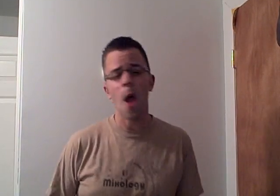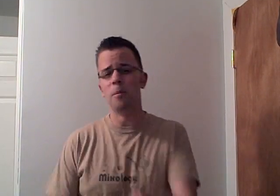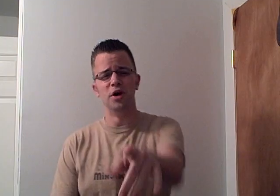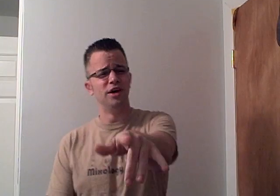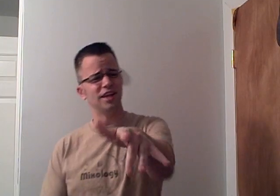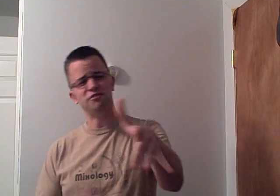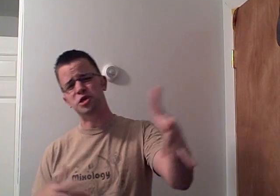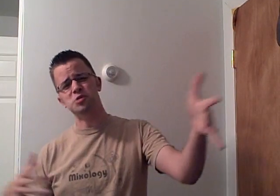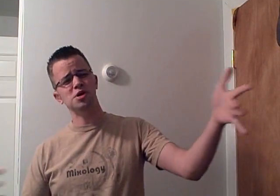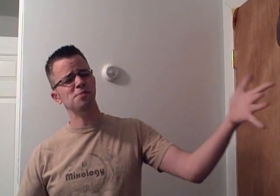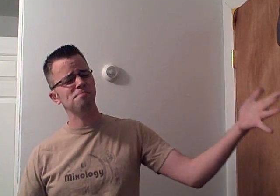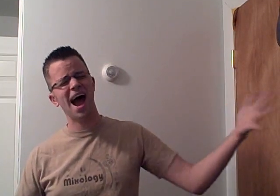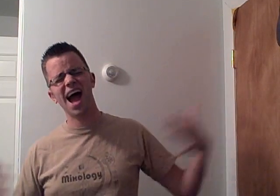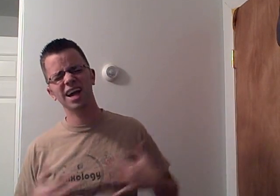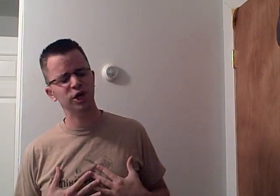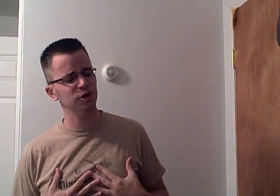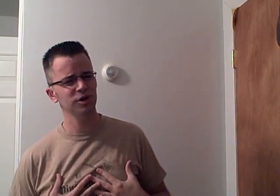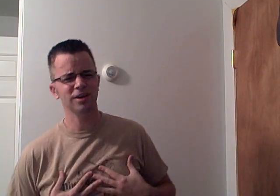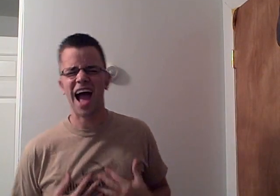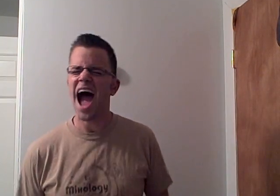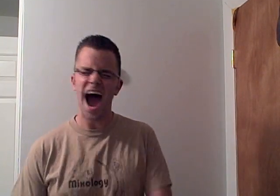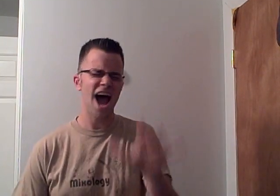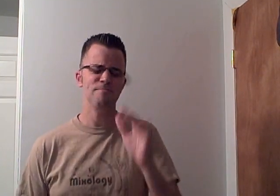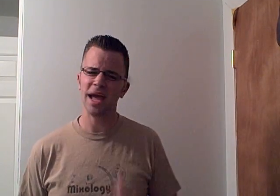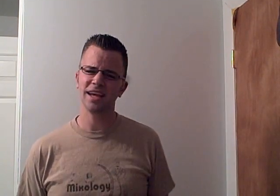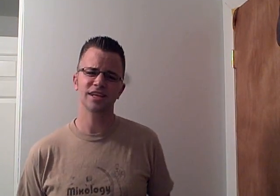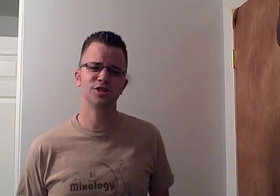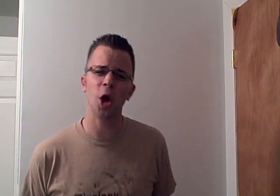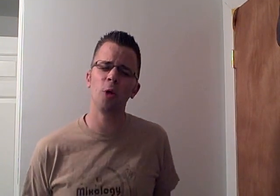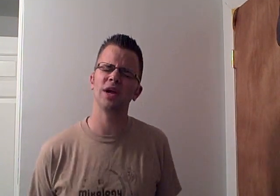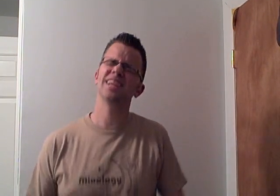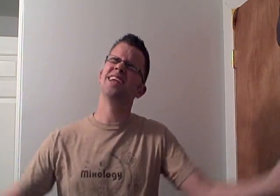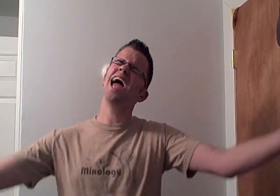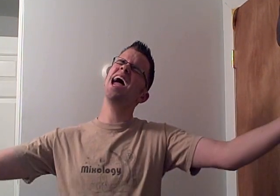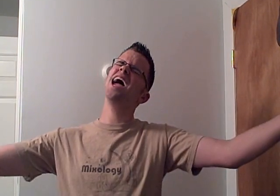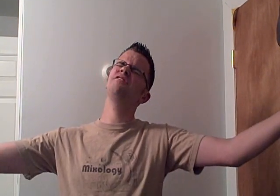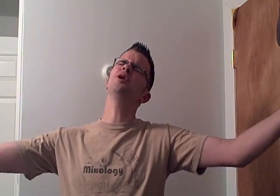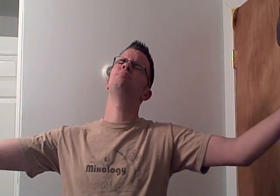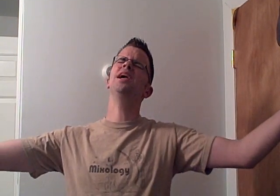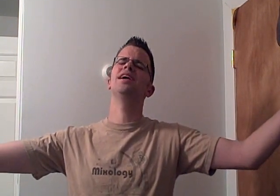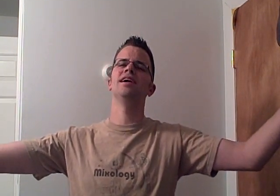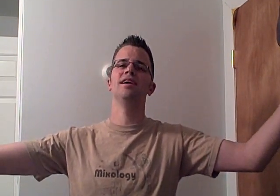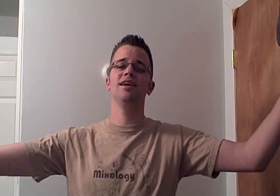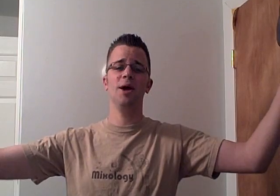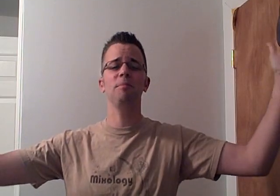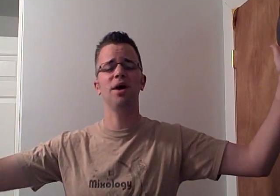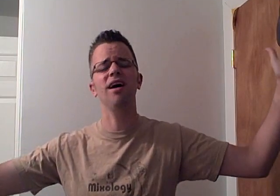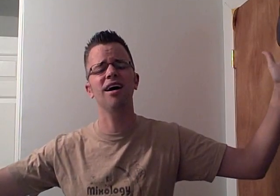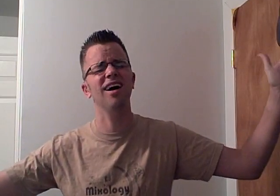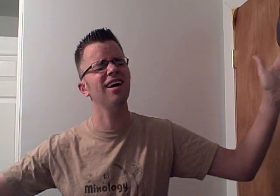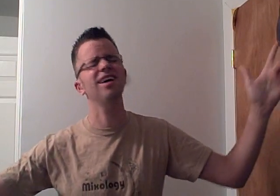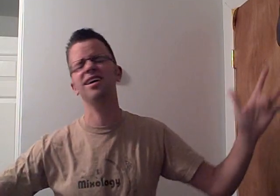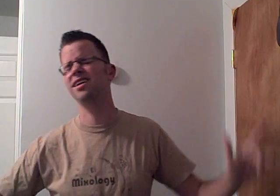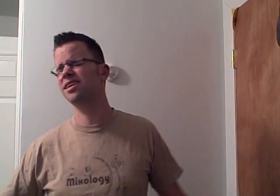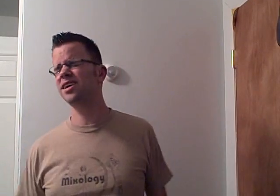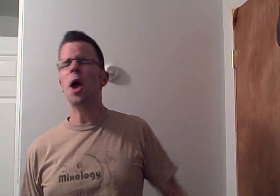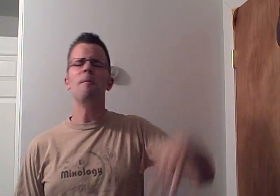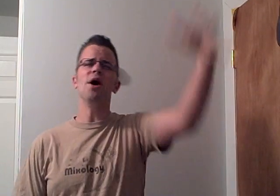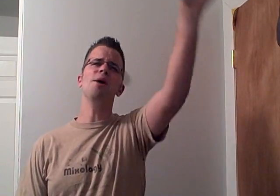But if you were my girl, I'd make it so we'd never be apart. But